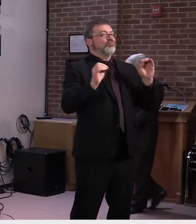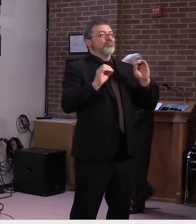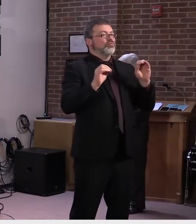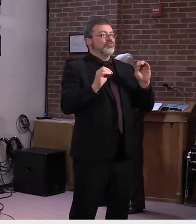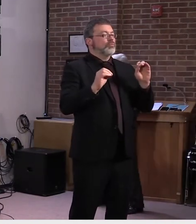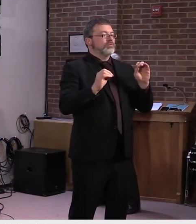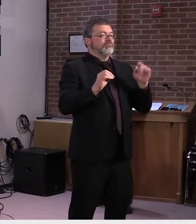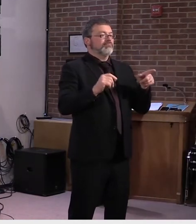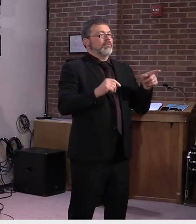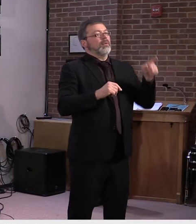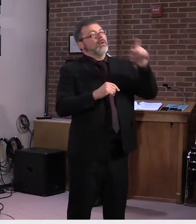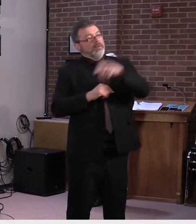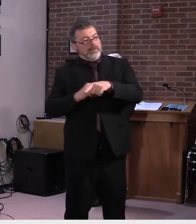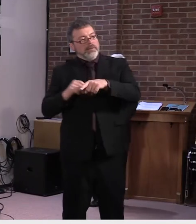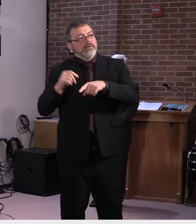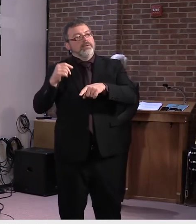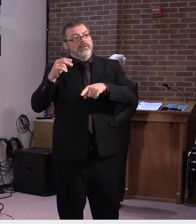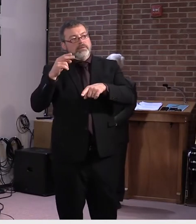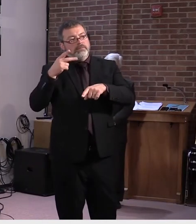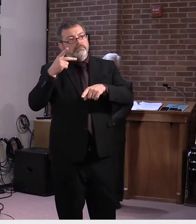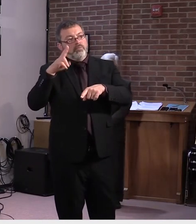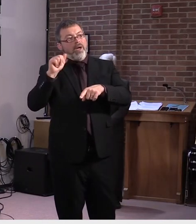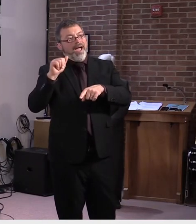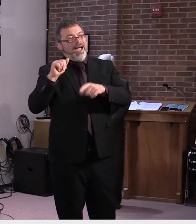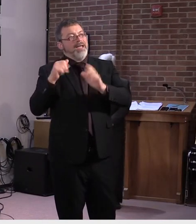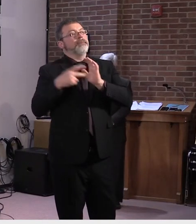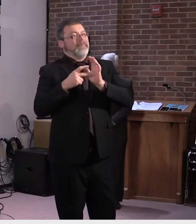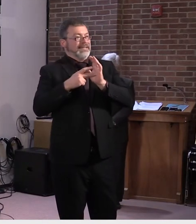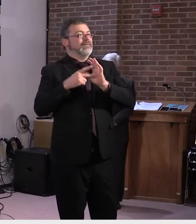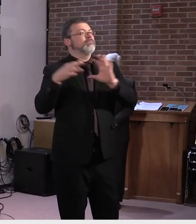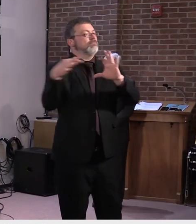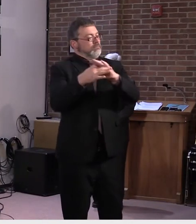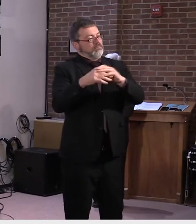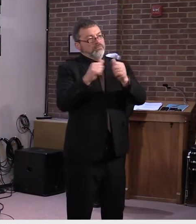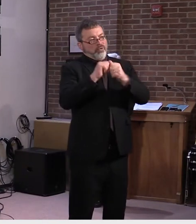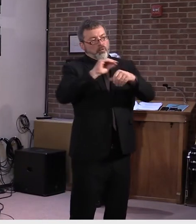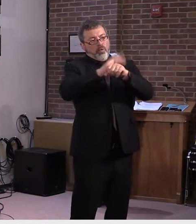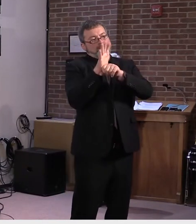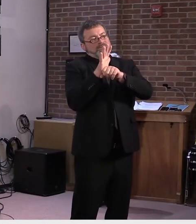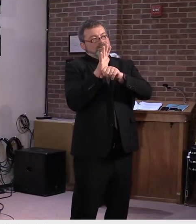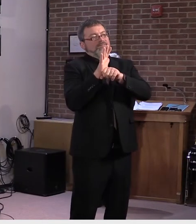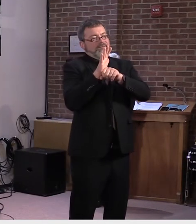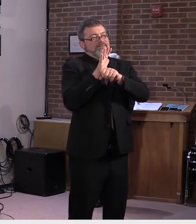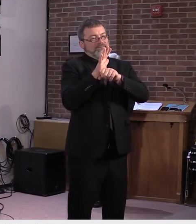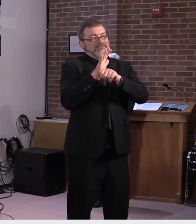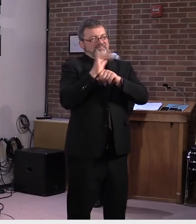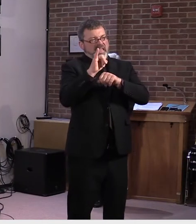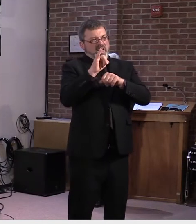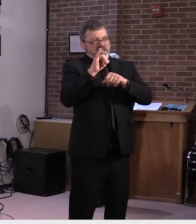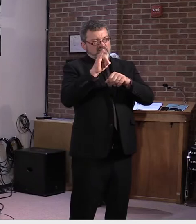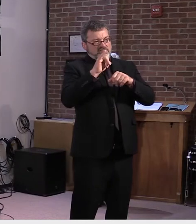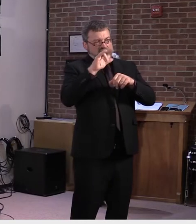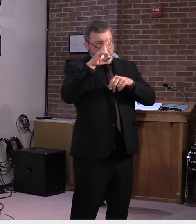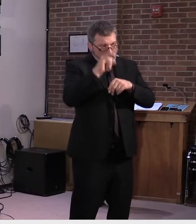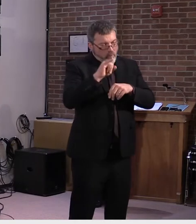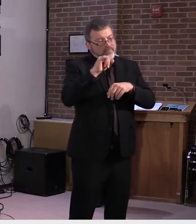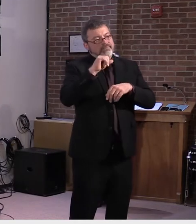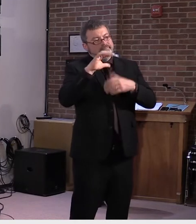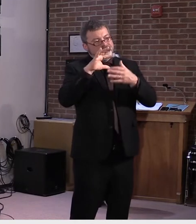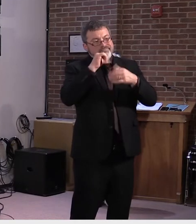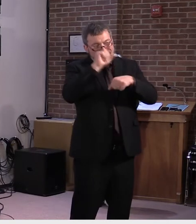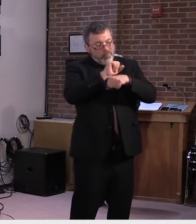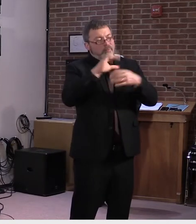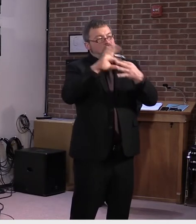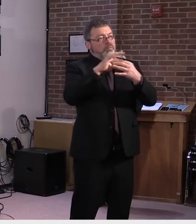are other mitigating factors, uh, unrelated to COVID. Um, so we are working, uh, to pull that